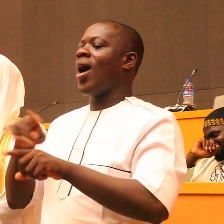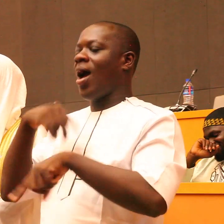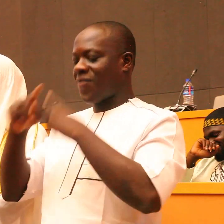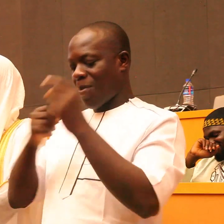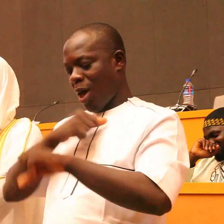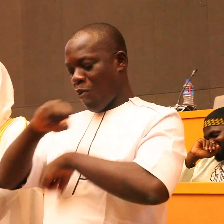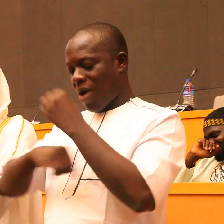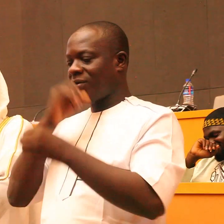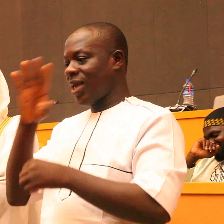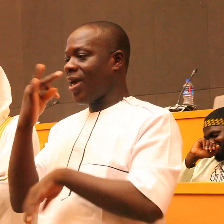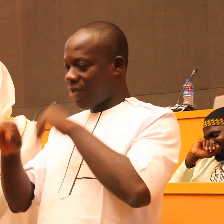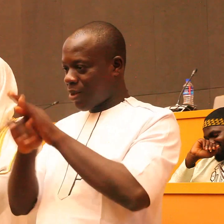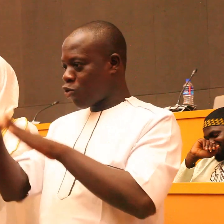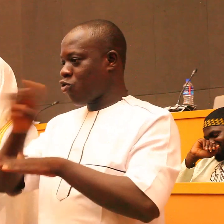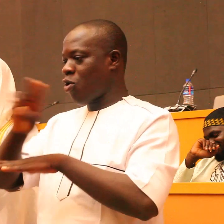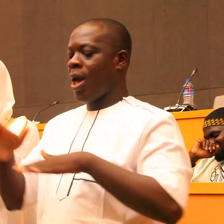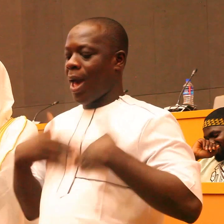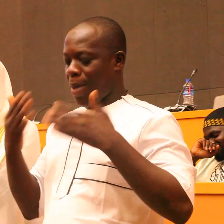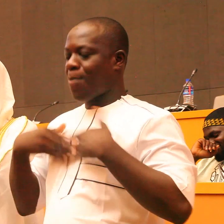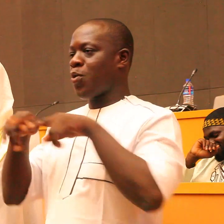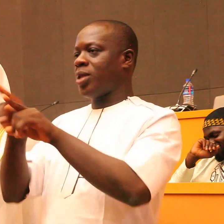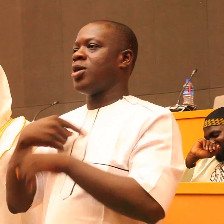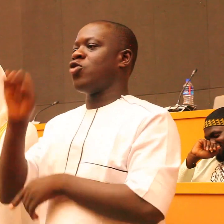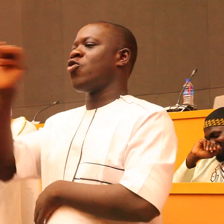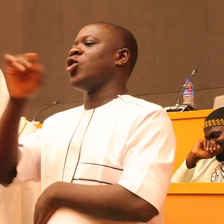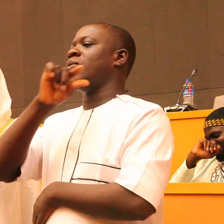me if you are displeased with me you will call me Fatima